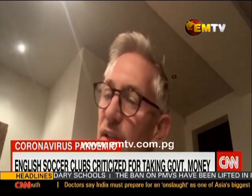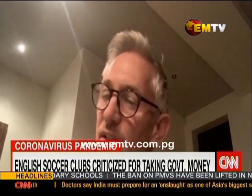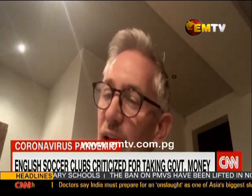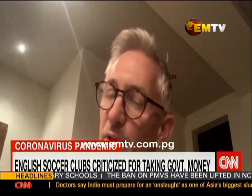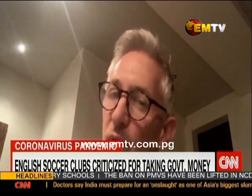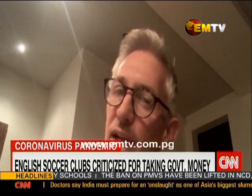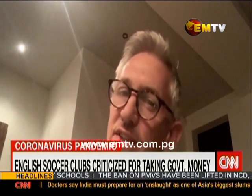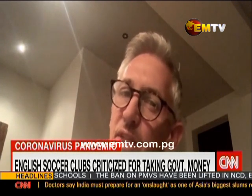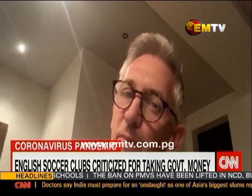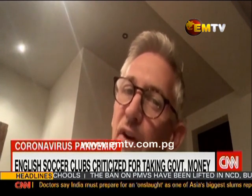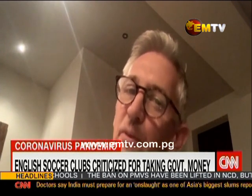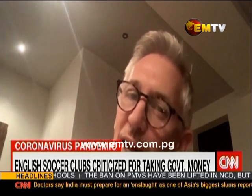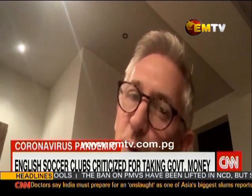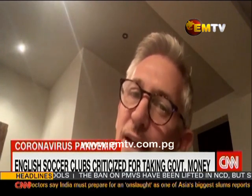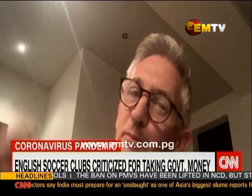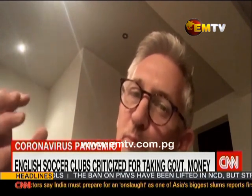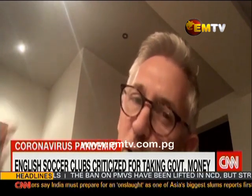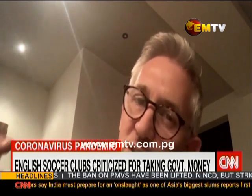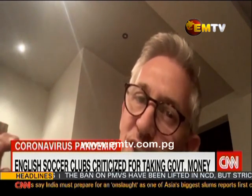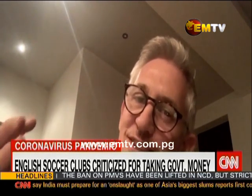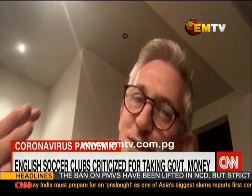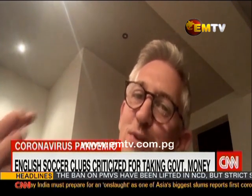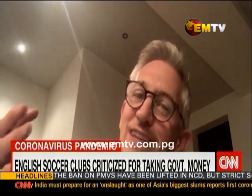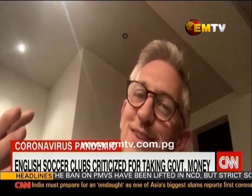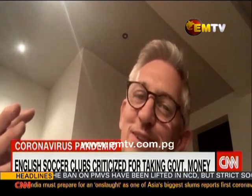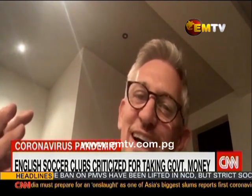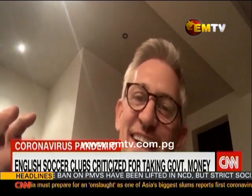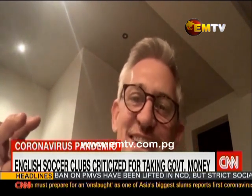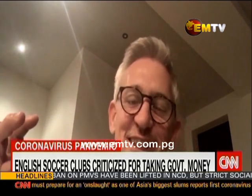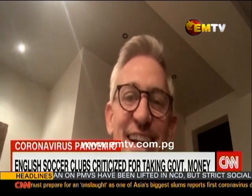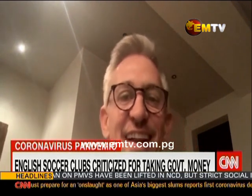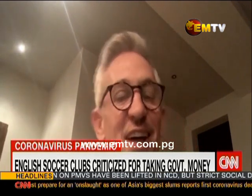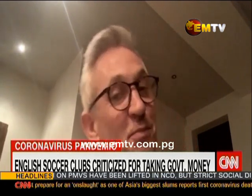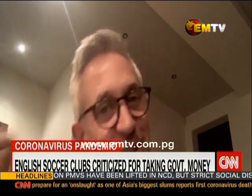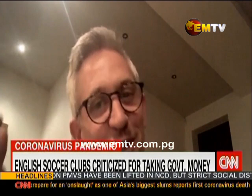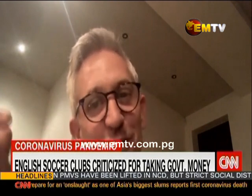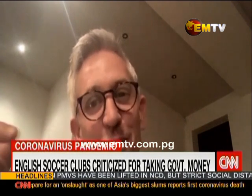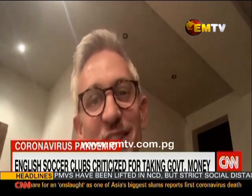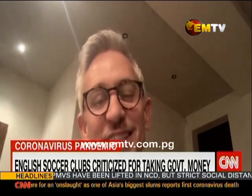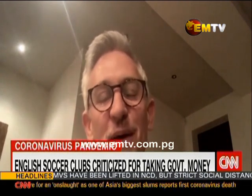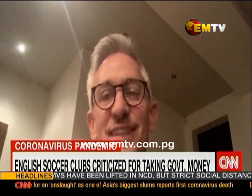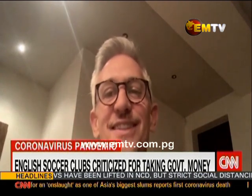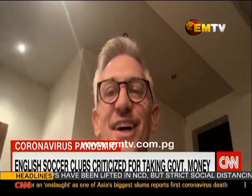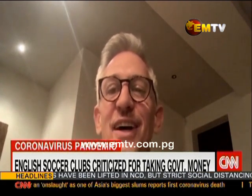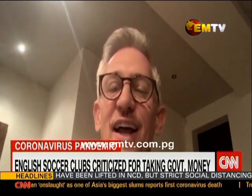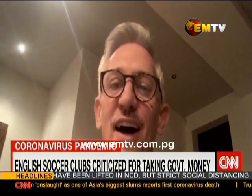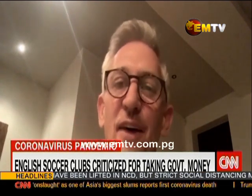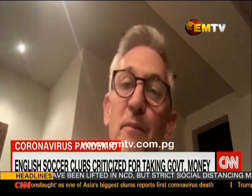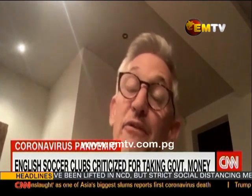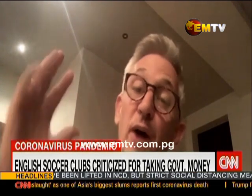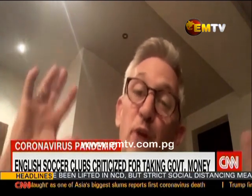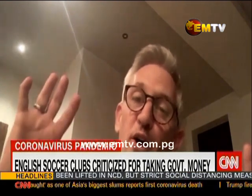and everyone here is jumping on the bandwagon politicians do tend to do that occasionally especially at football's expense so